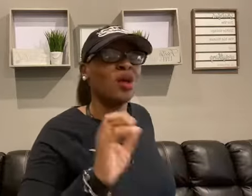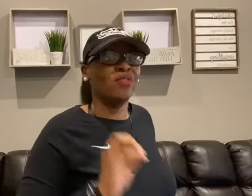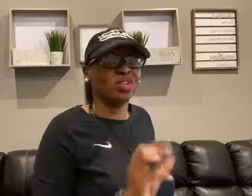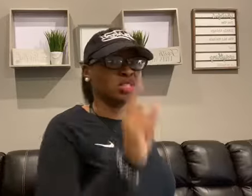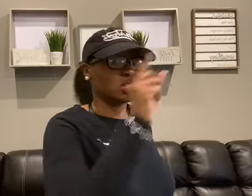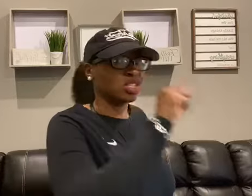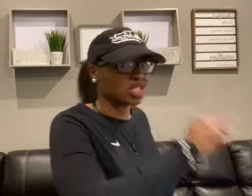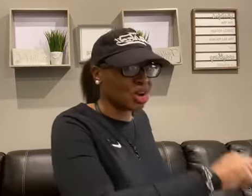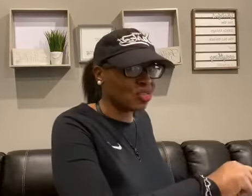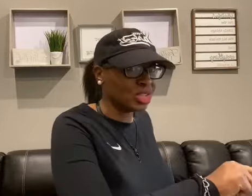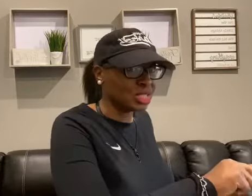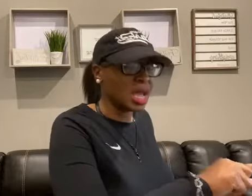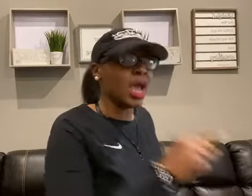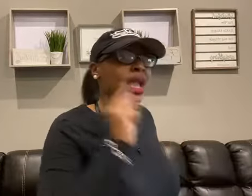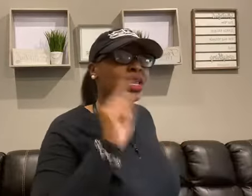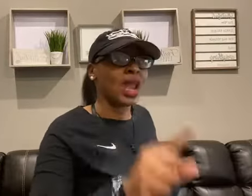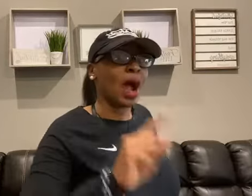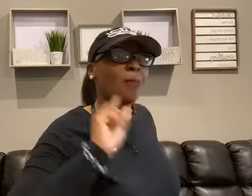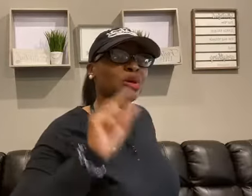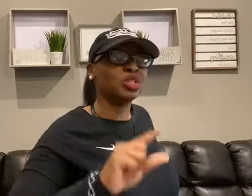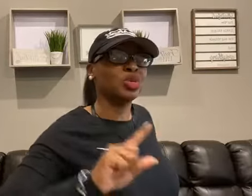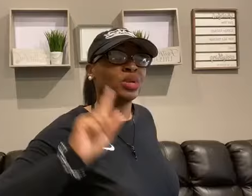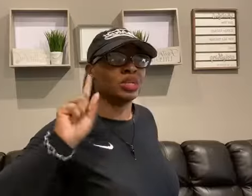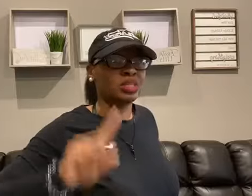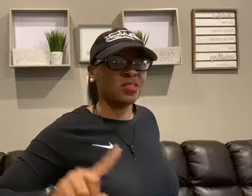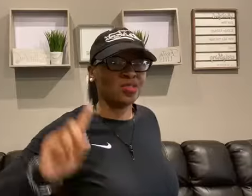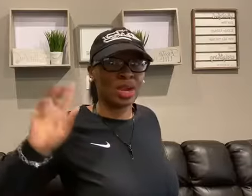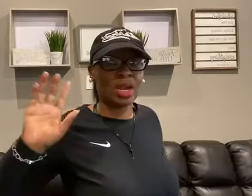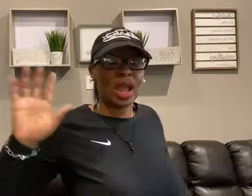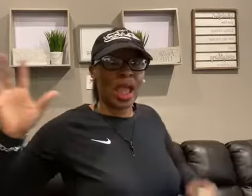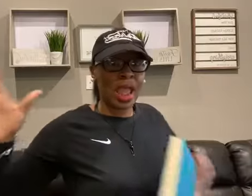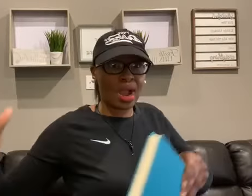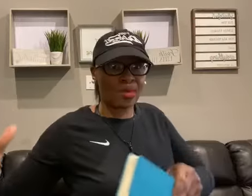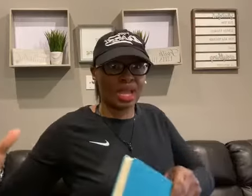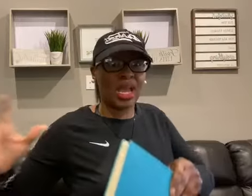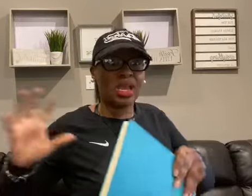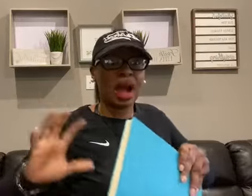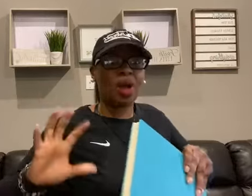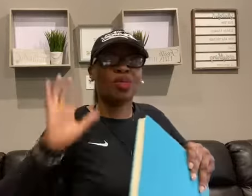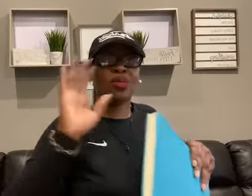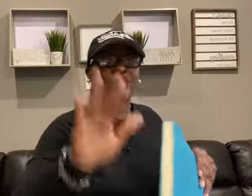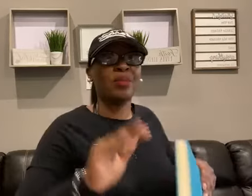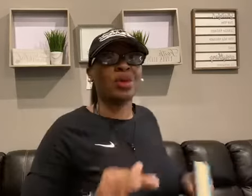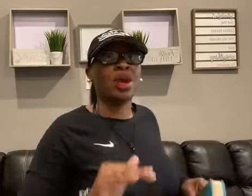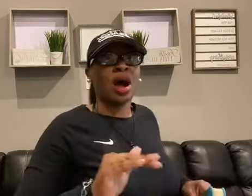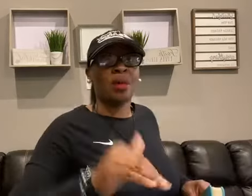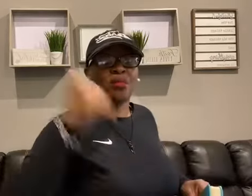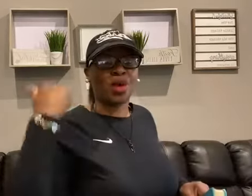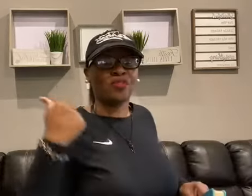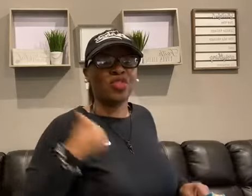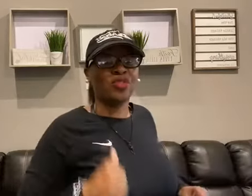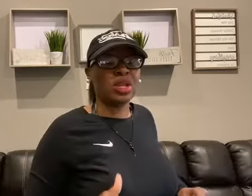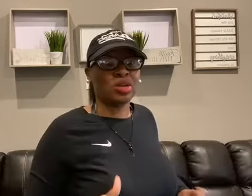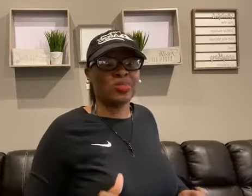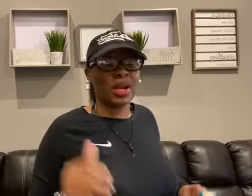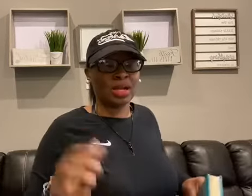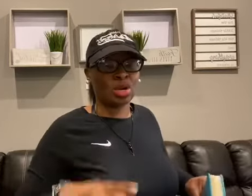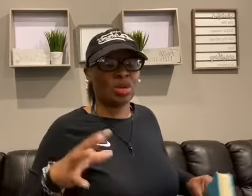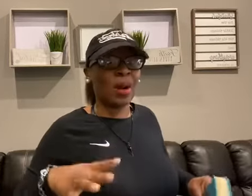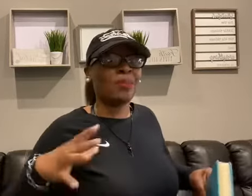versus the service, it now puts you in a different area. It now, remember a few videos back, I talked about